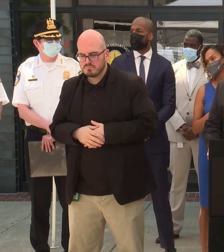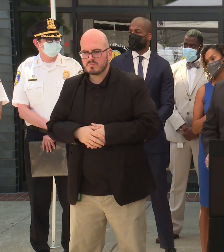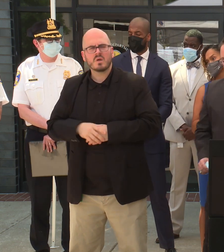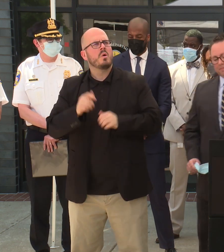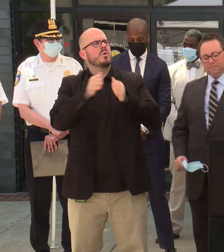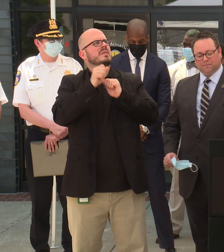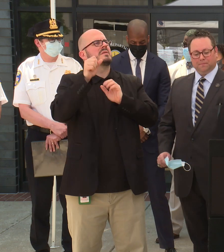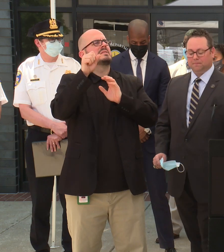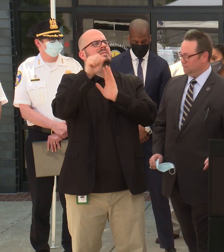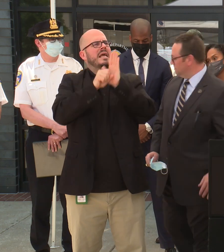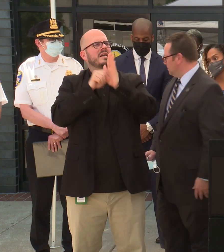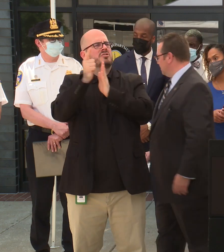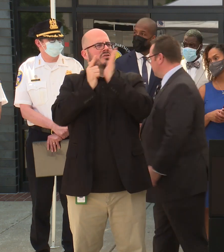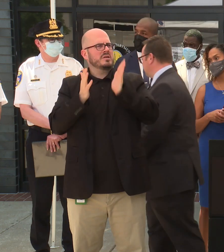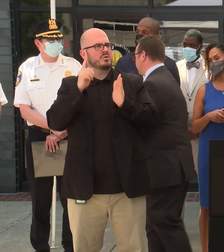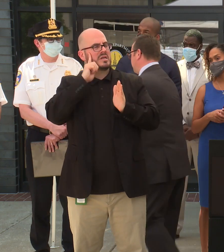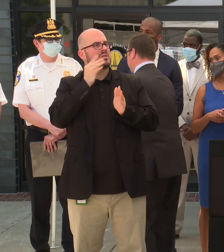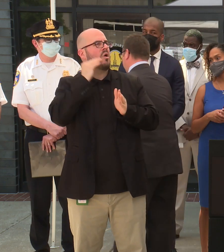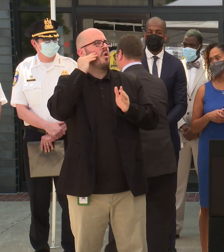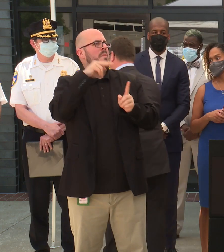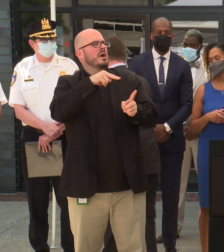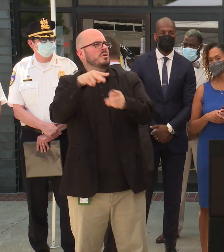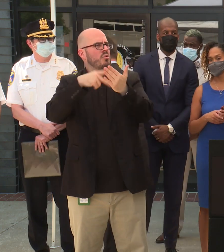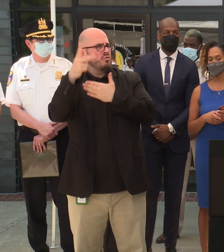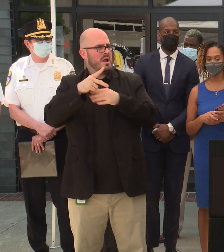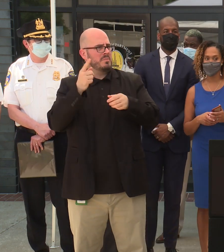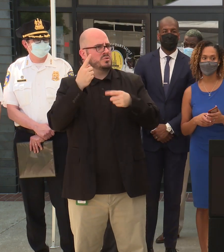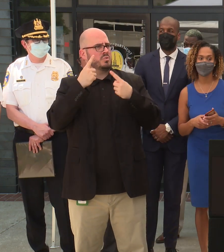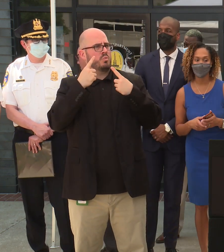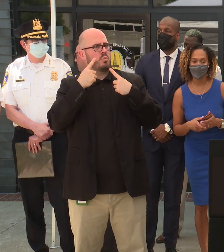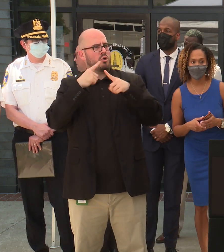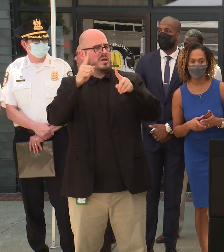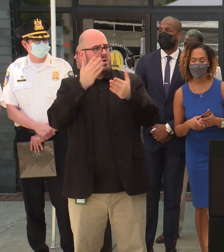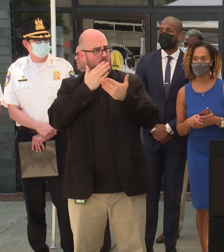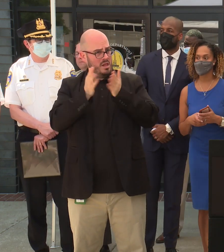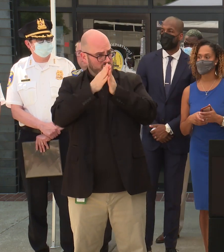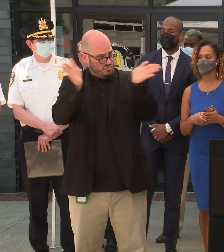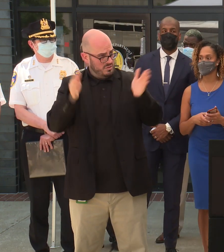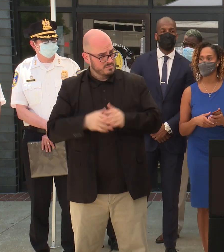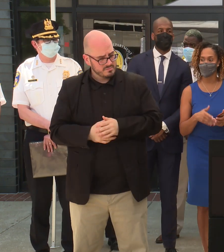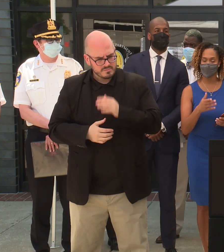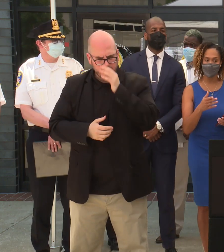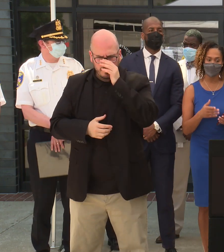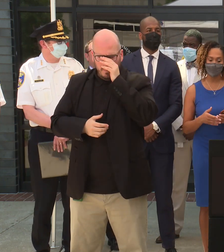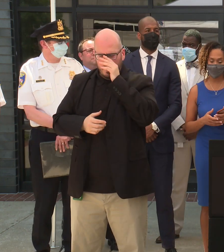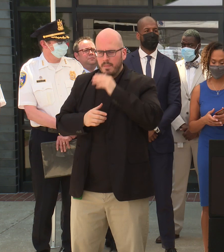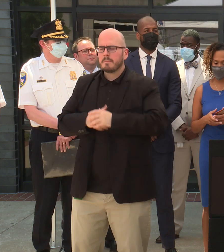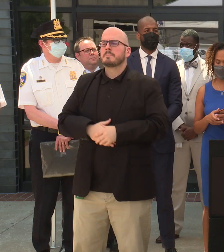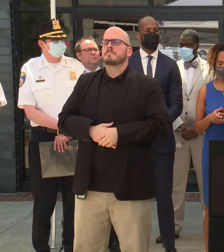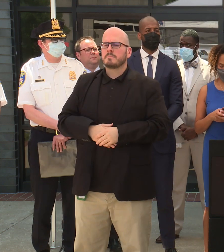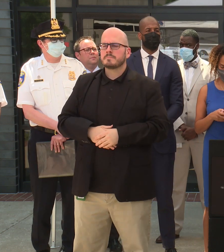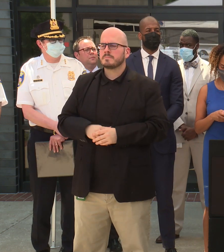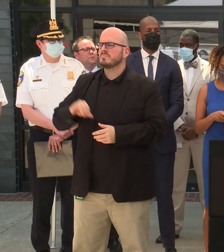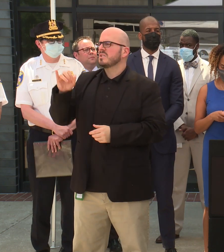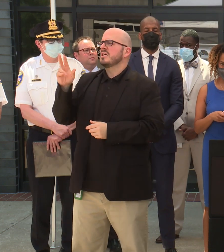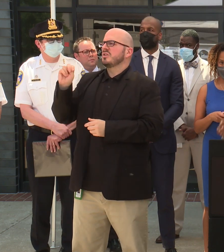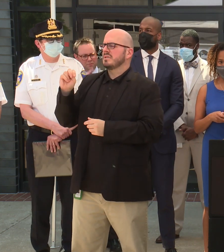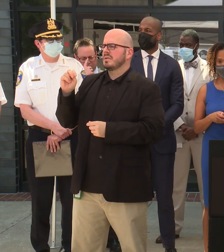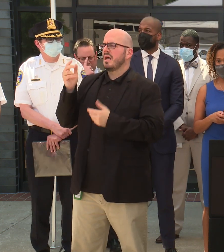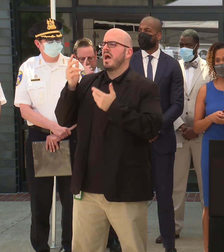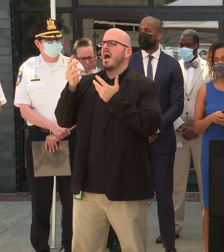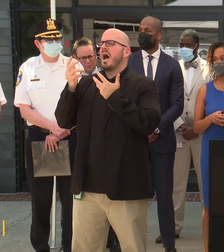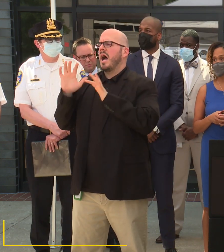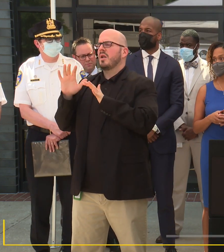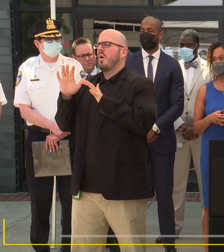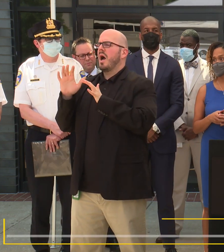do you think that the home monitoring program is working generally? Well, think, yeah, because of Justin, I don't want to do